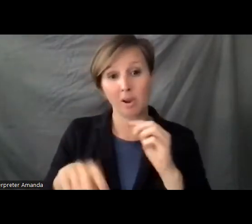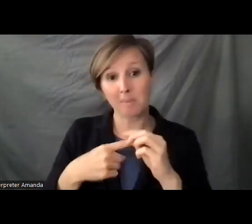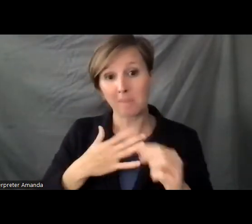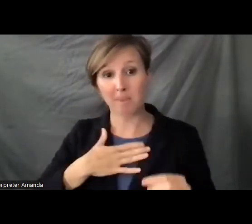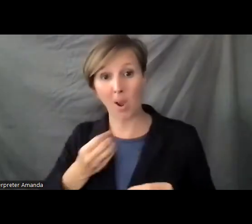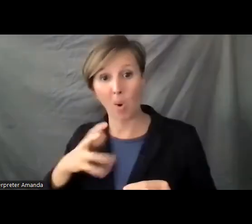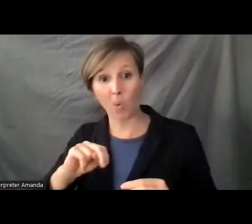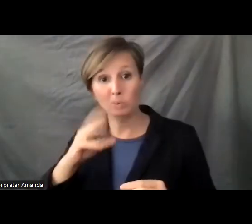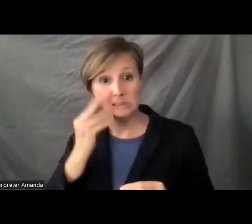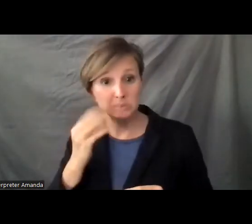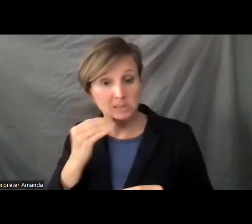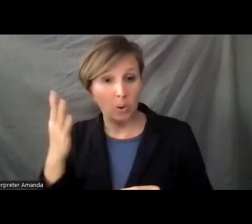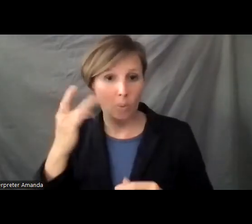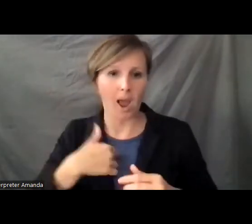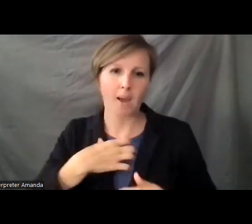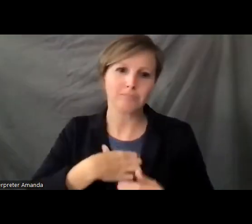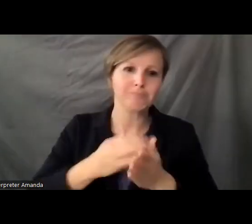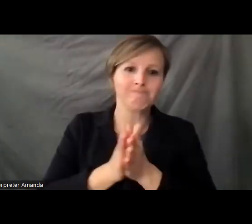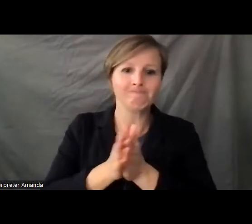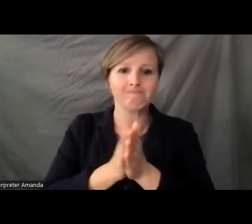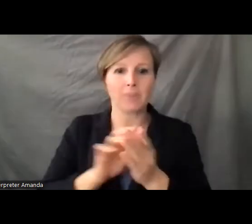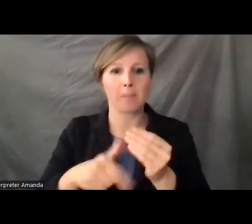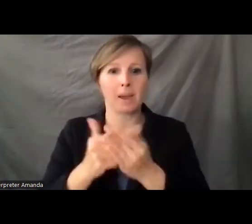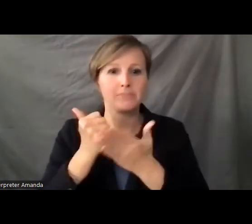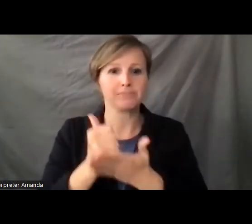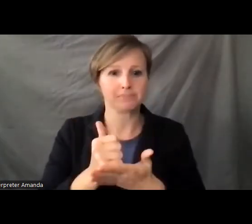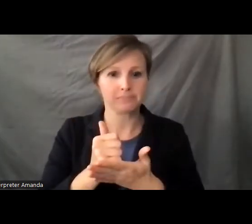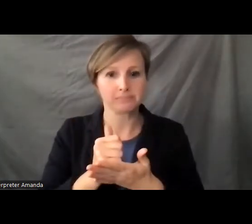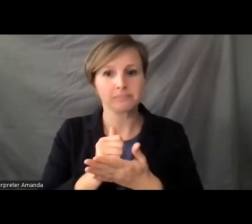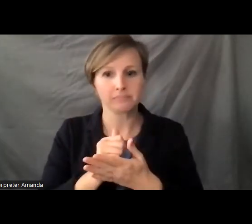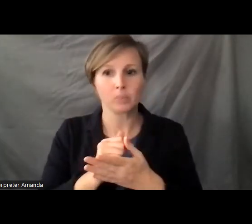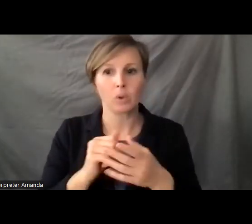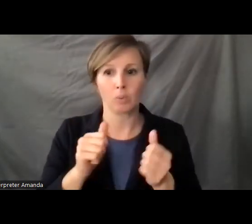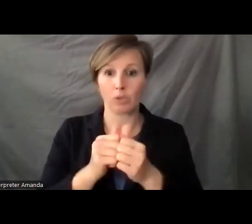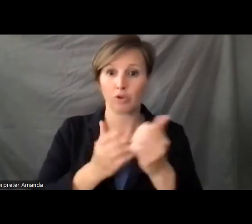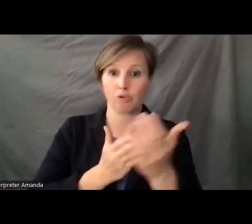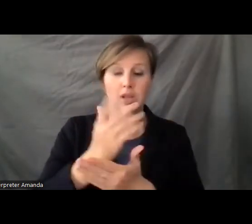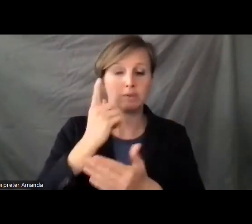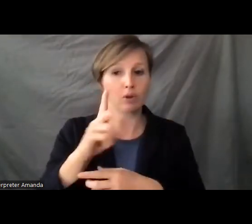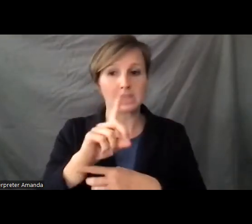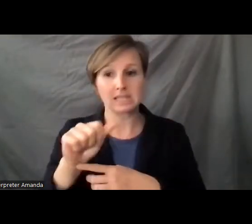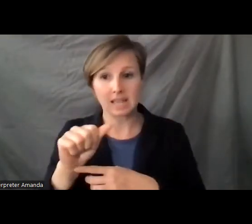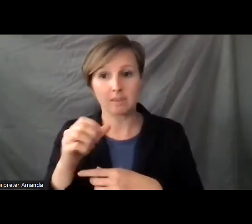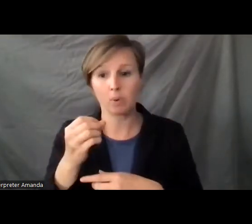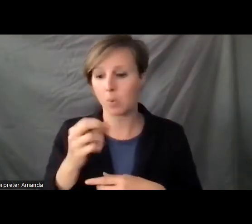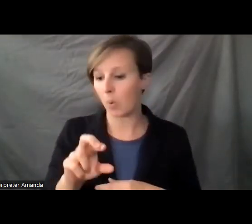experiences and why I'm passionate about this issue when it comes to the rights of the disabled or